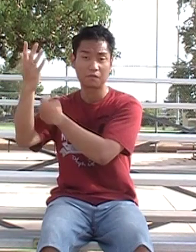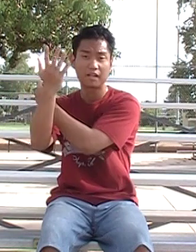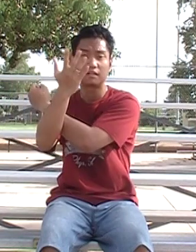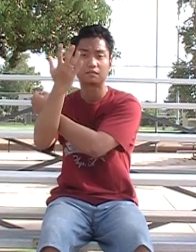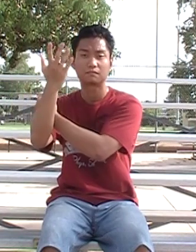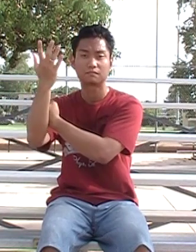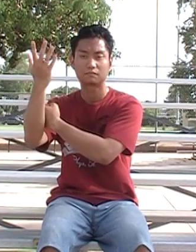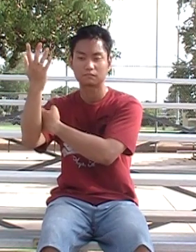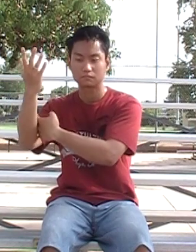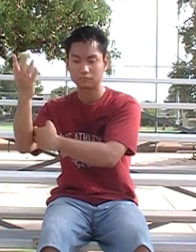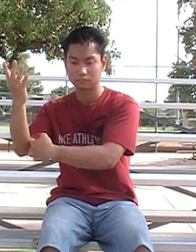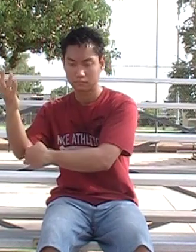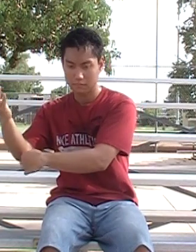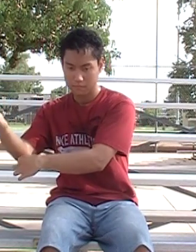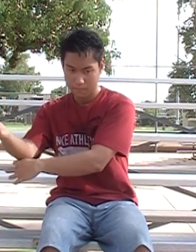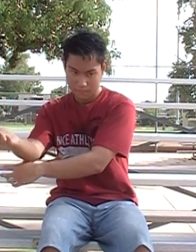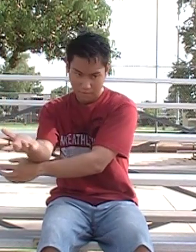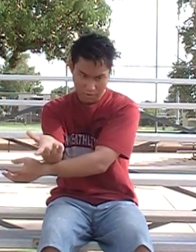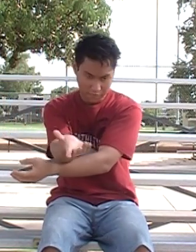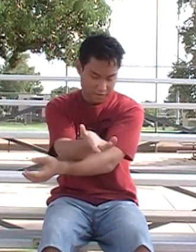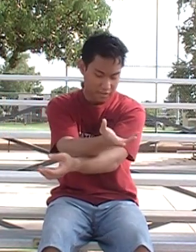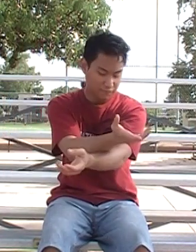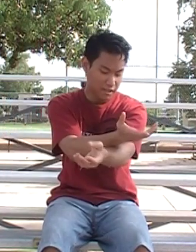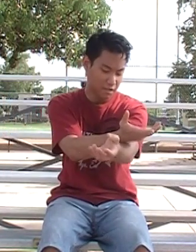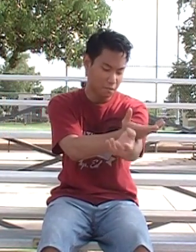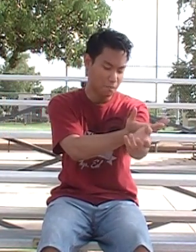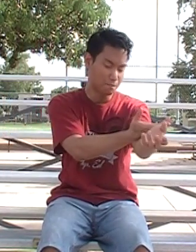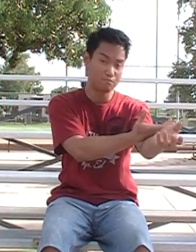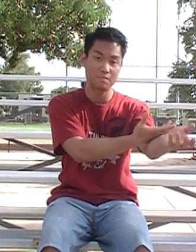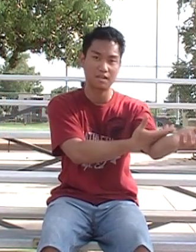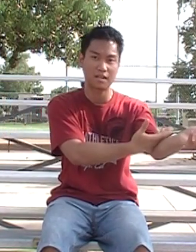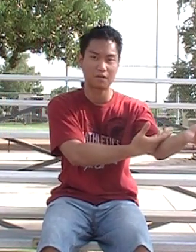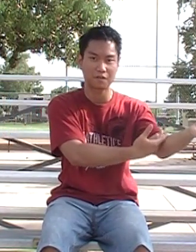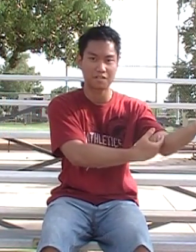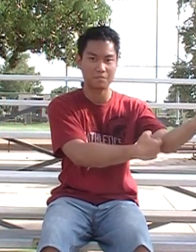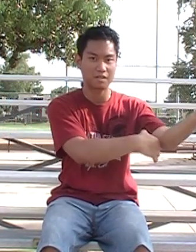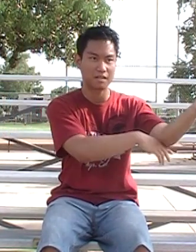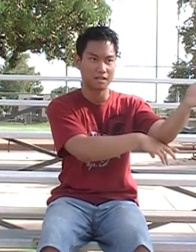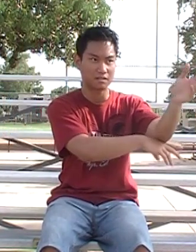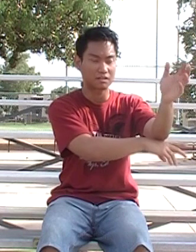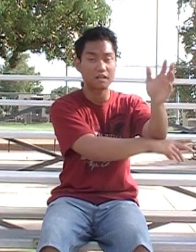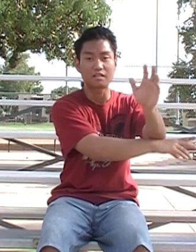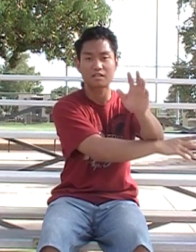right arm. So, it's kind of like mimicking or simulating the touch